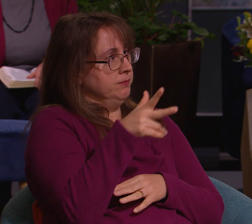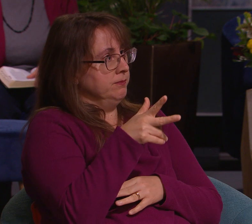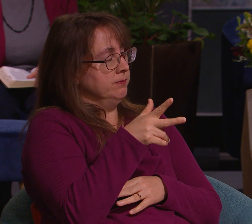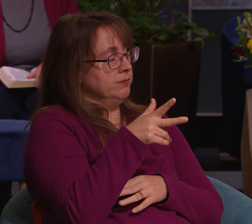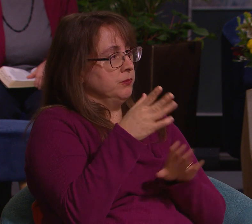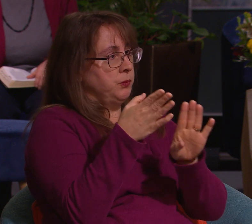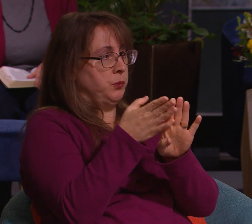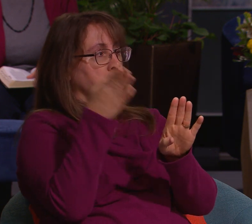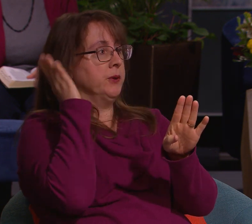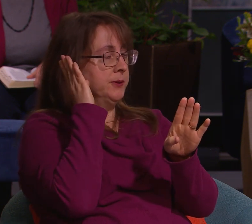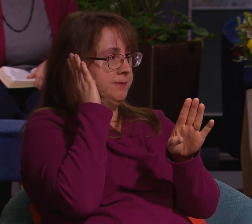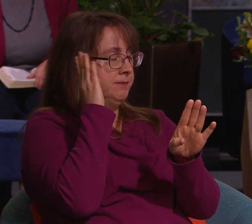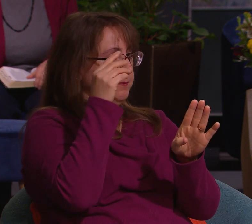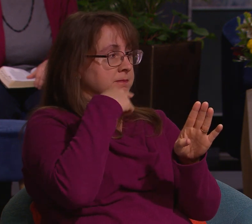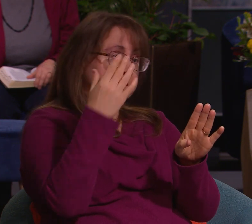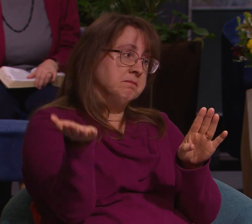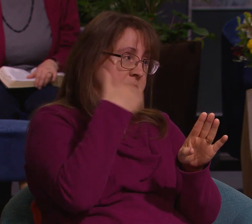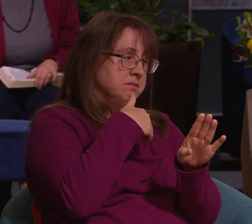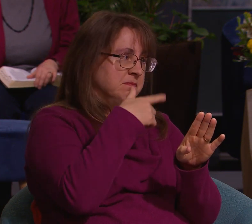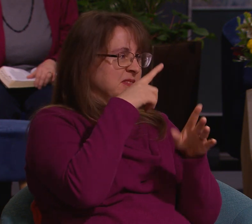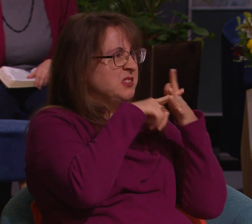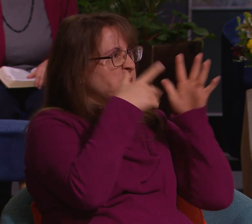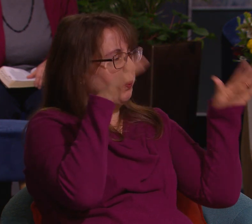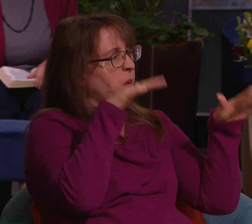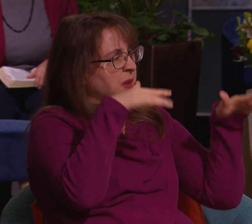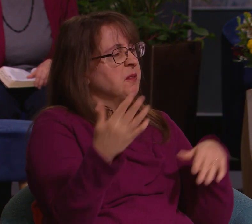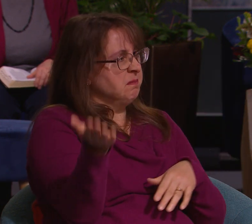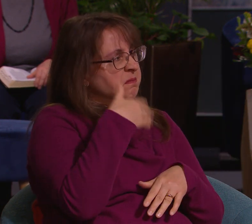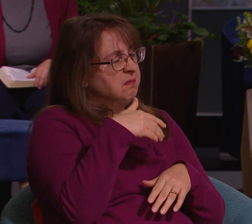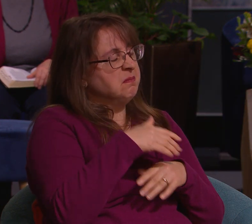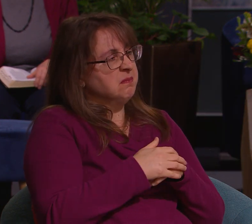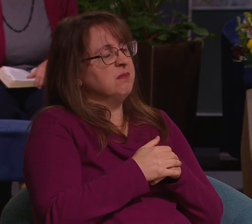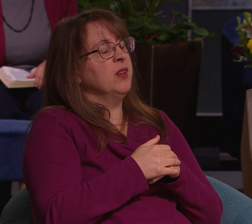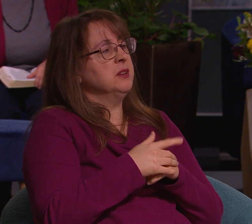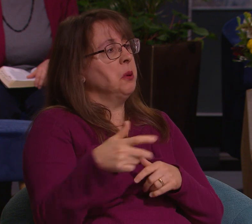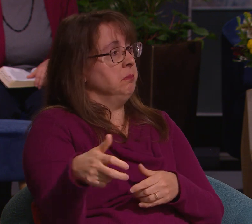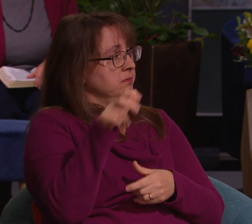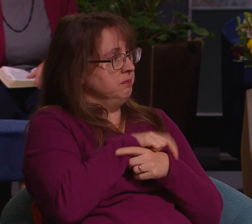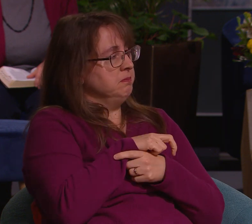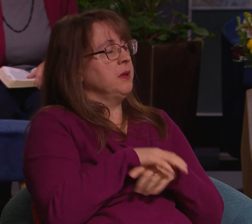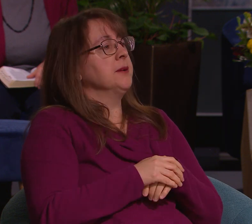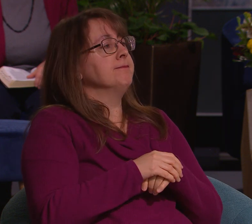should pull over. And so I invited him in. It was raining outside. I said, come on in. So he got in the van